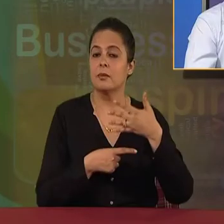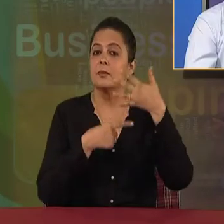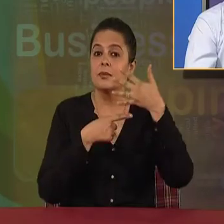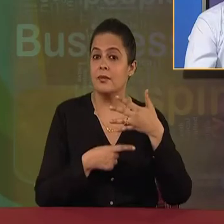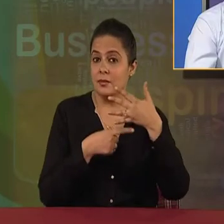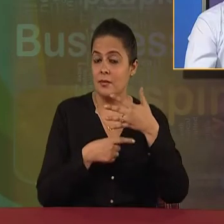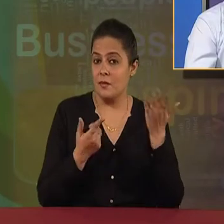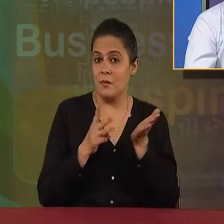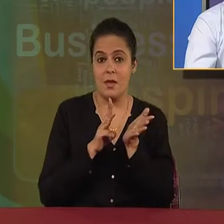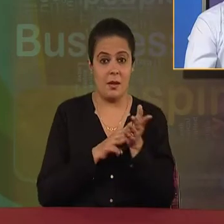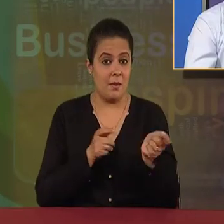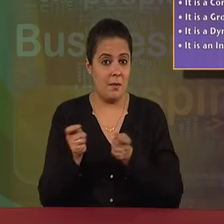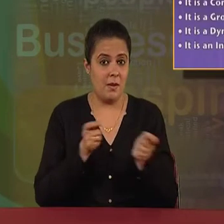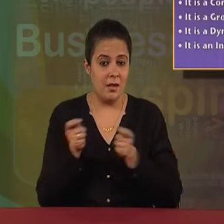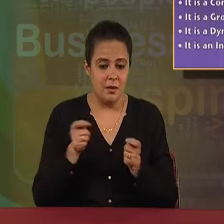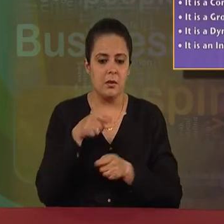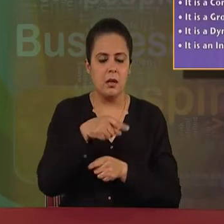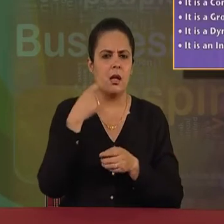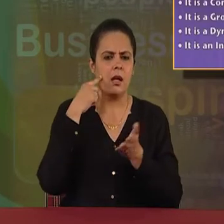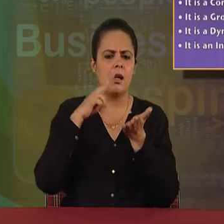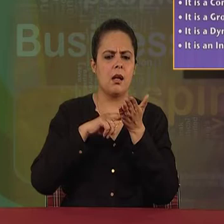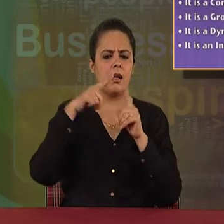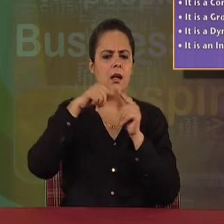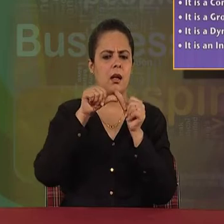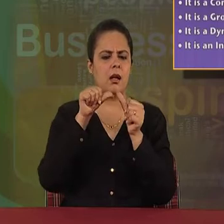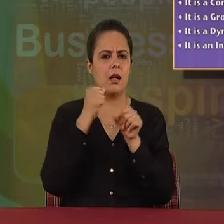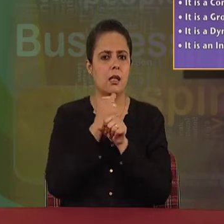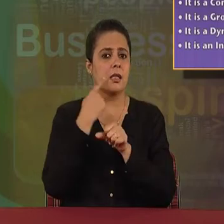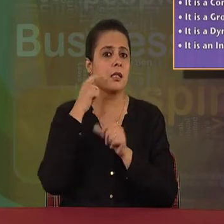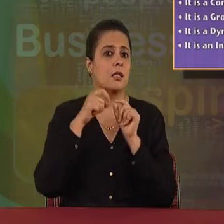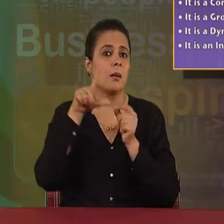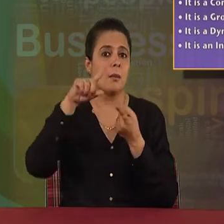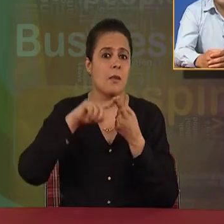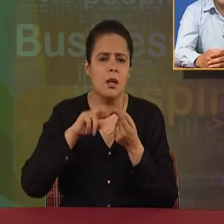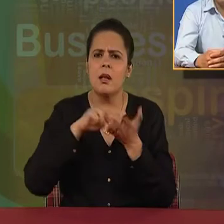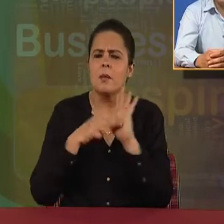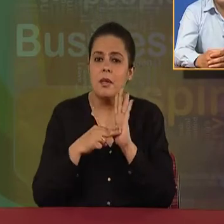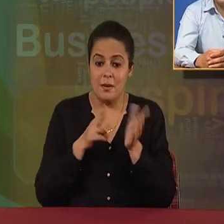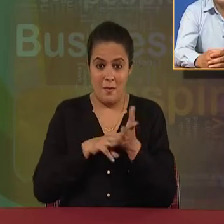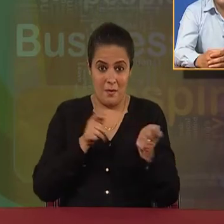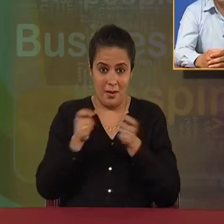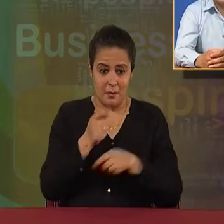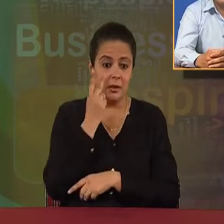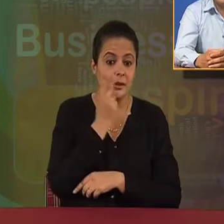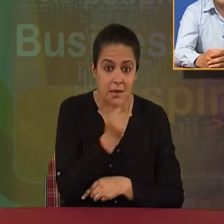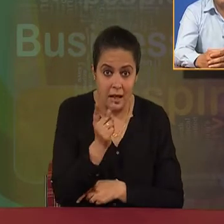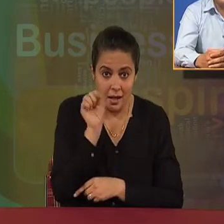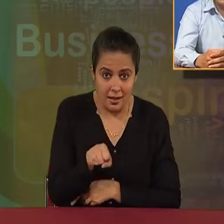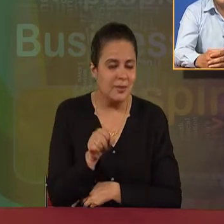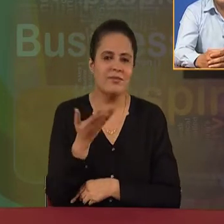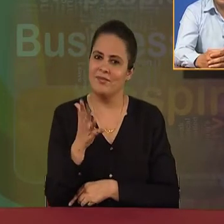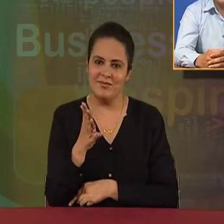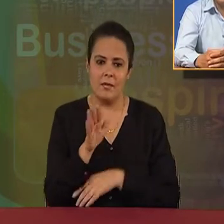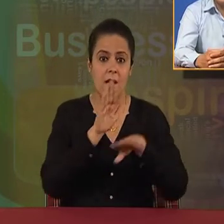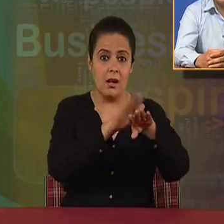Our next feature of management is, it is an intangible force. Management cannot be touched or seen, but